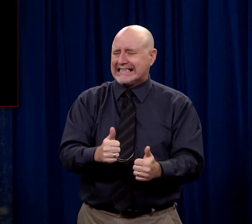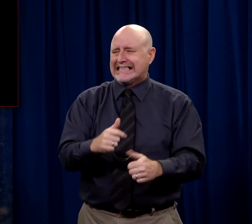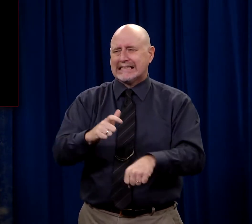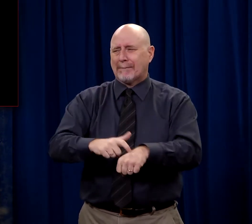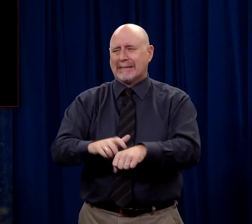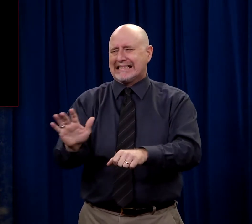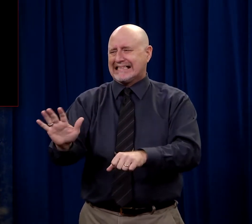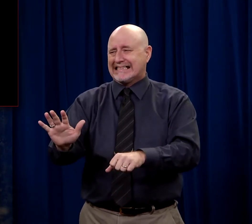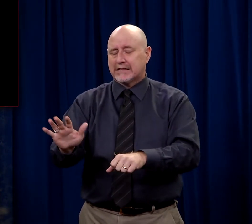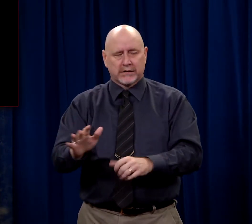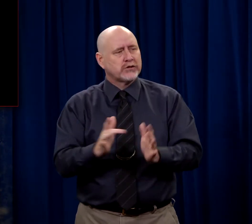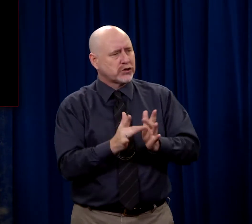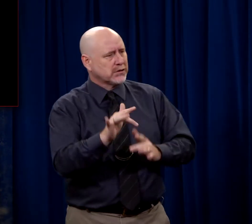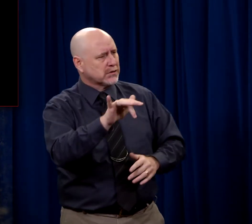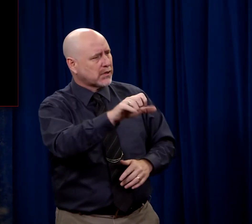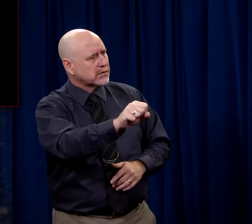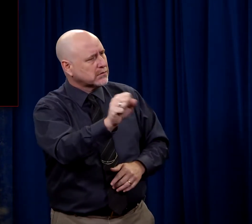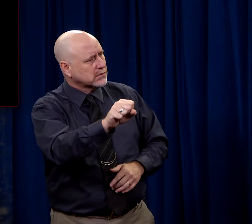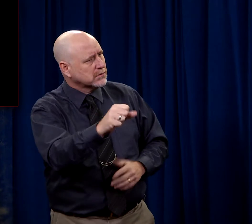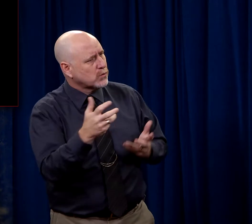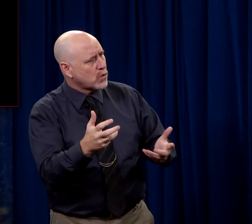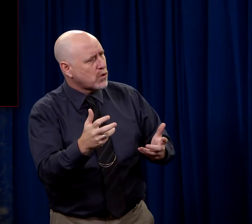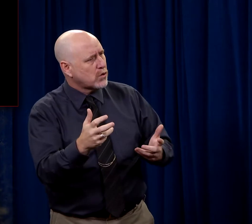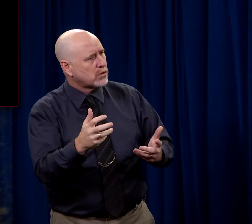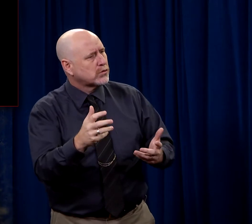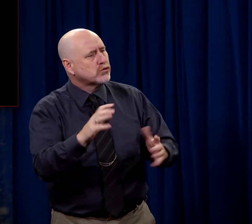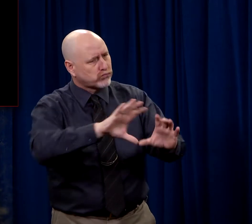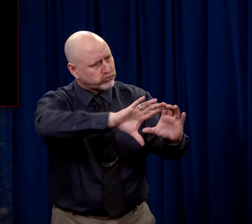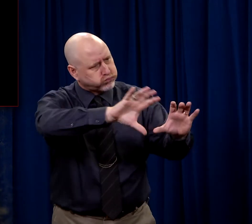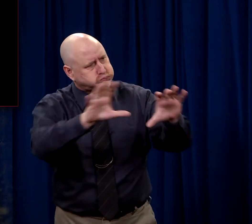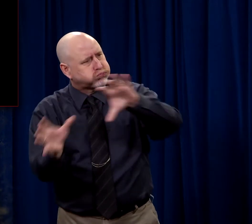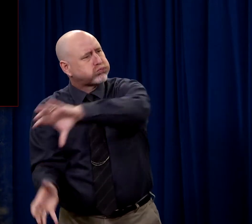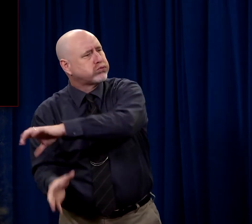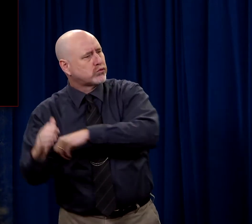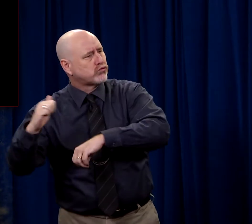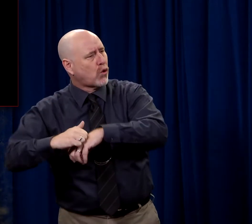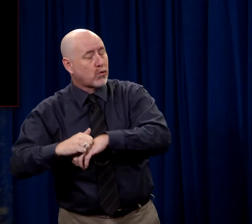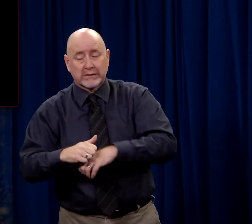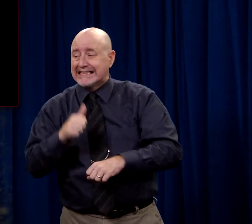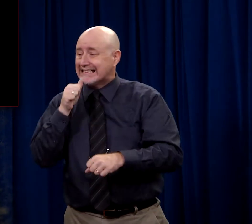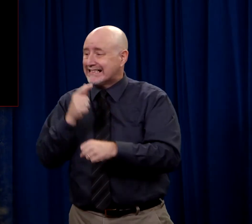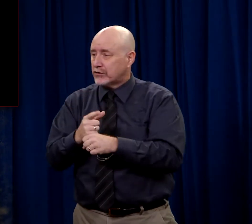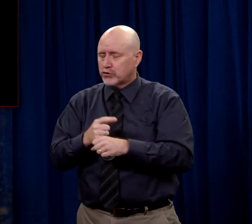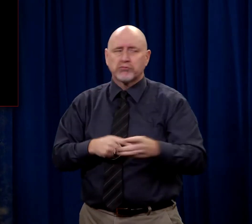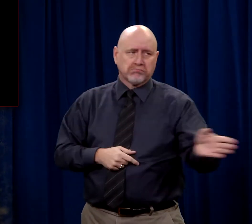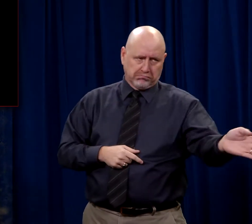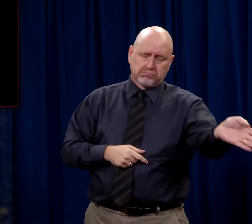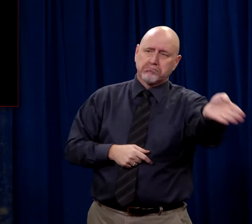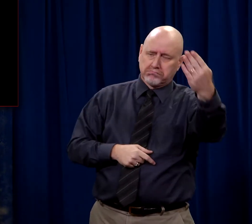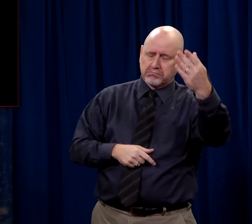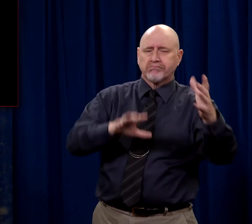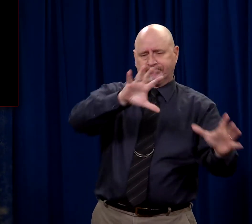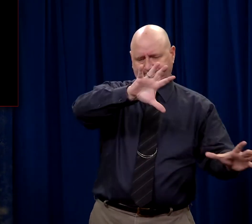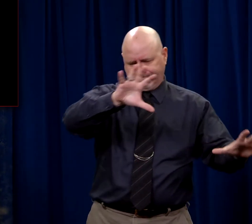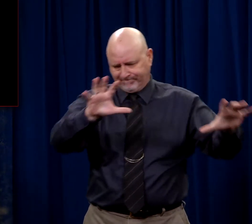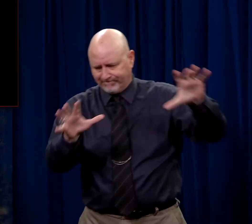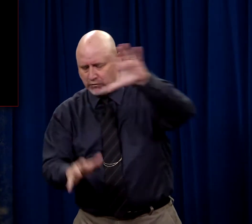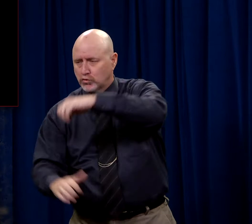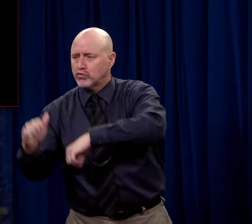You don't want to do that. And Jesus said, yes, I do. Uncover the grave. And so she gave signal and they did.